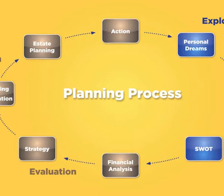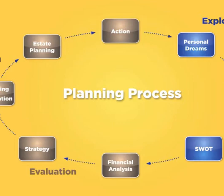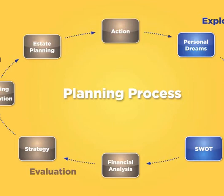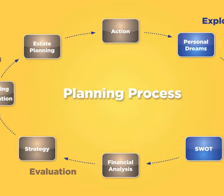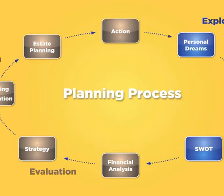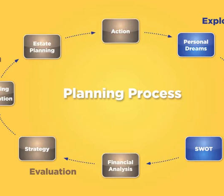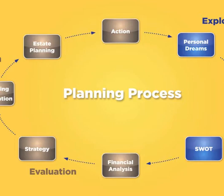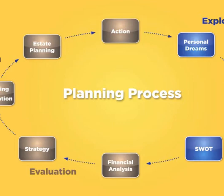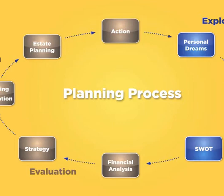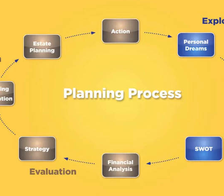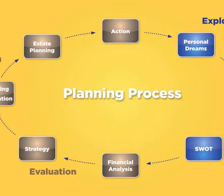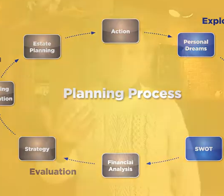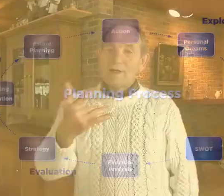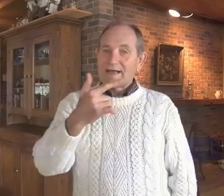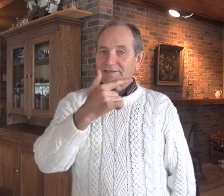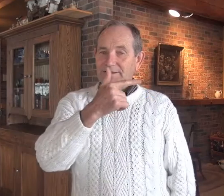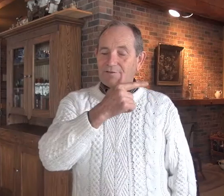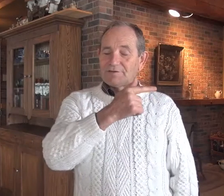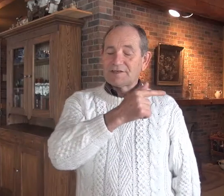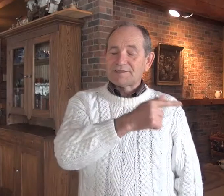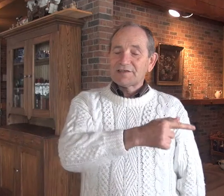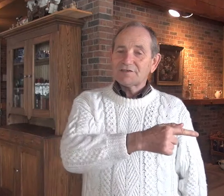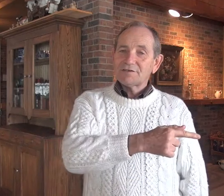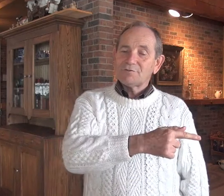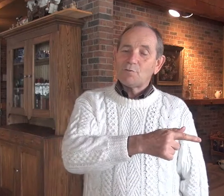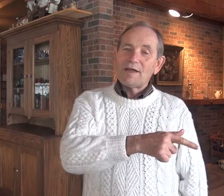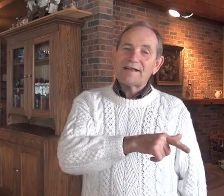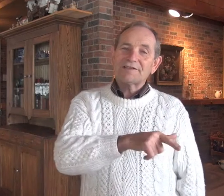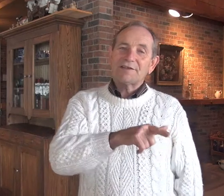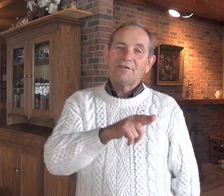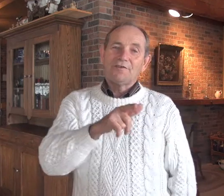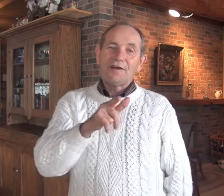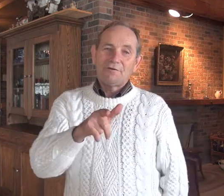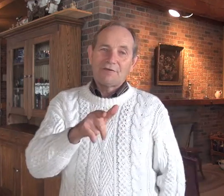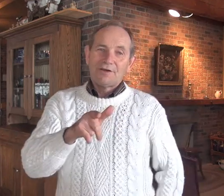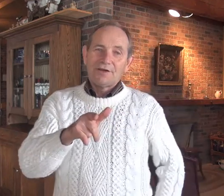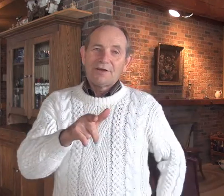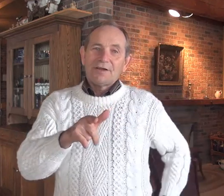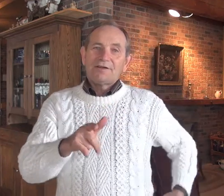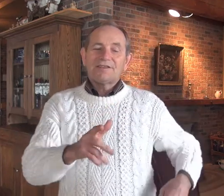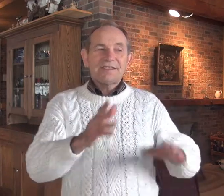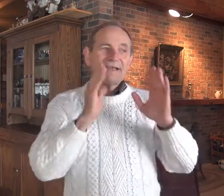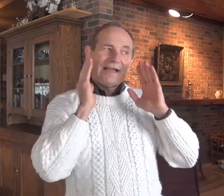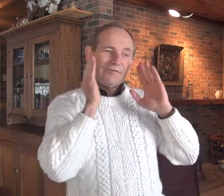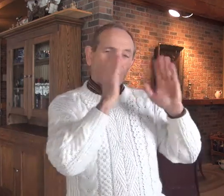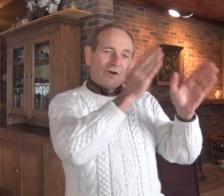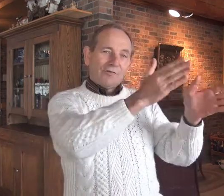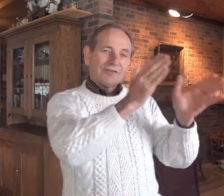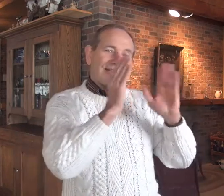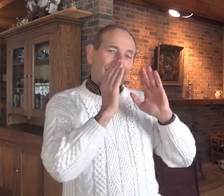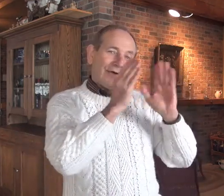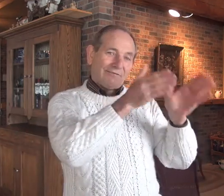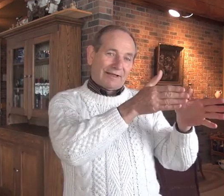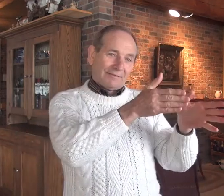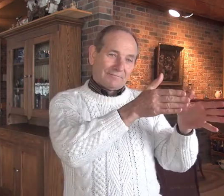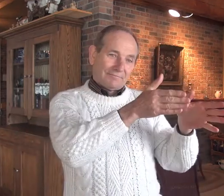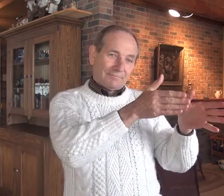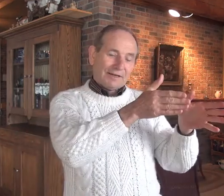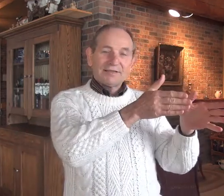look like? We ask that of the successor. We ask that of the founder to see if they're on the same wavelength, because